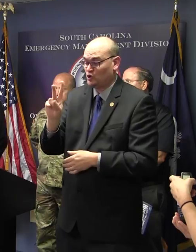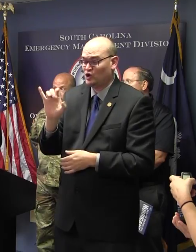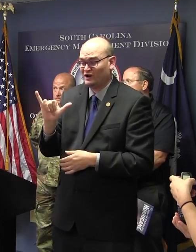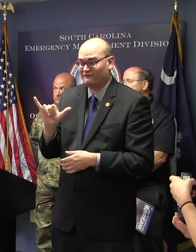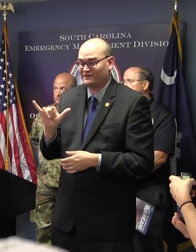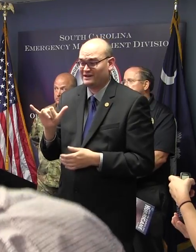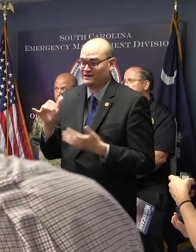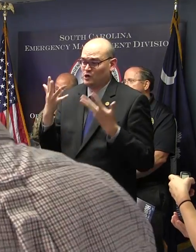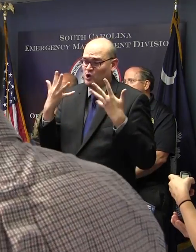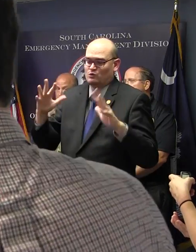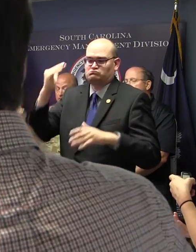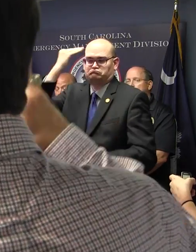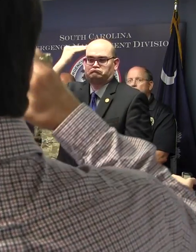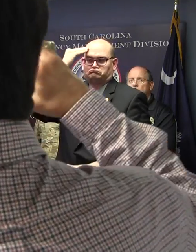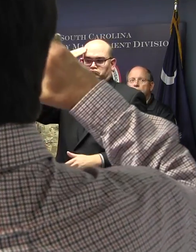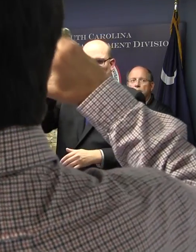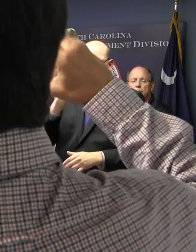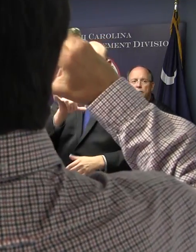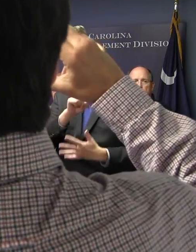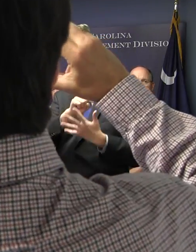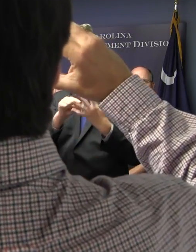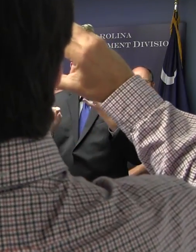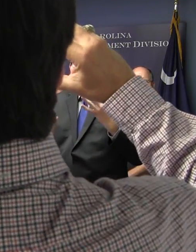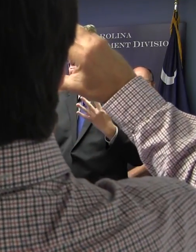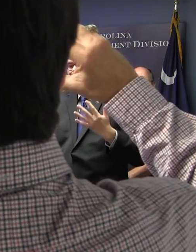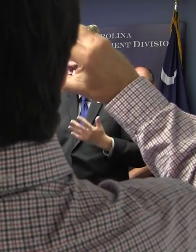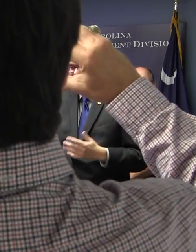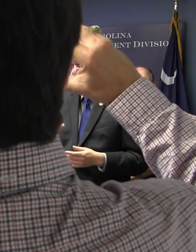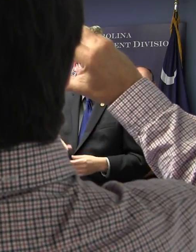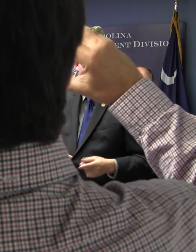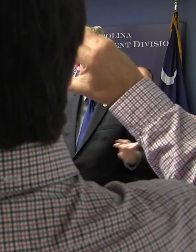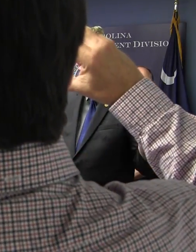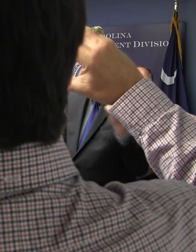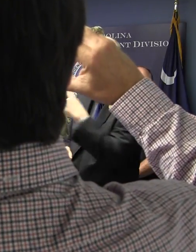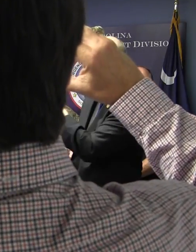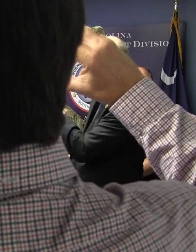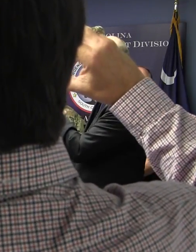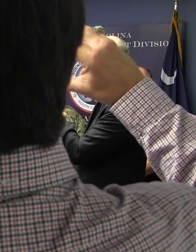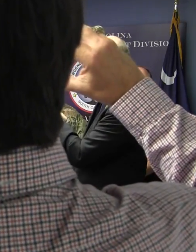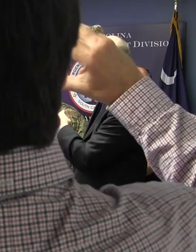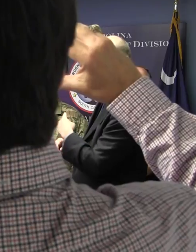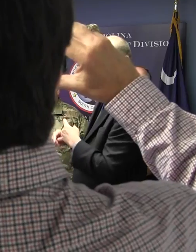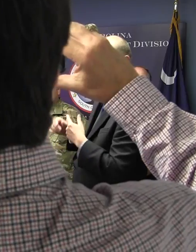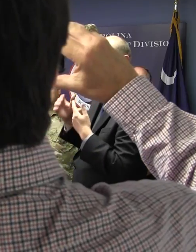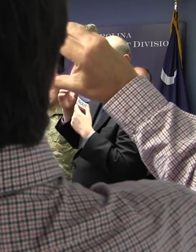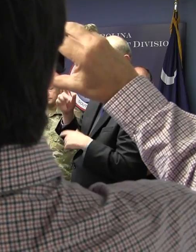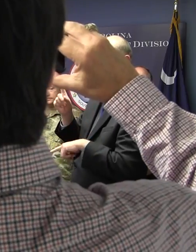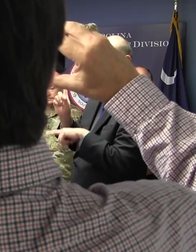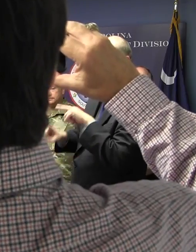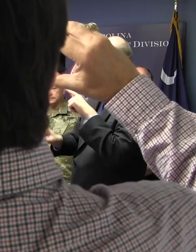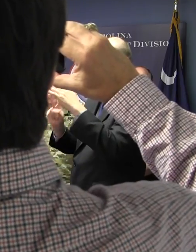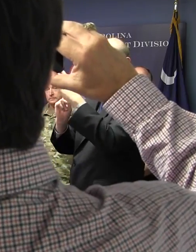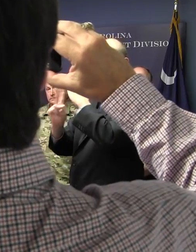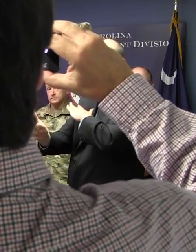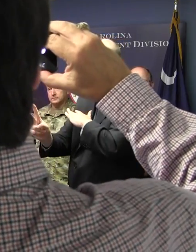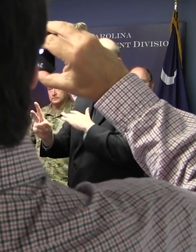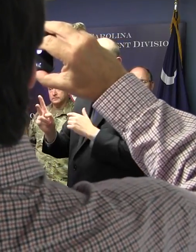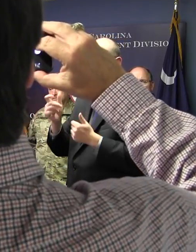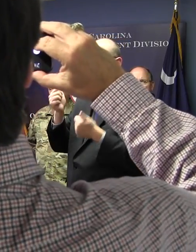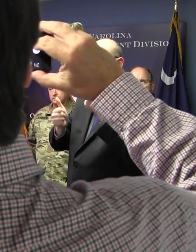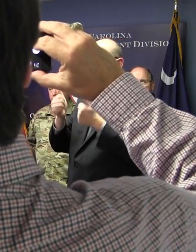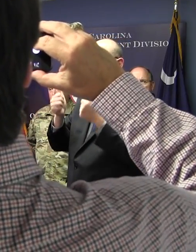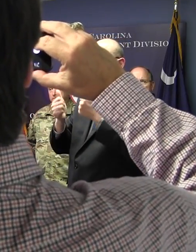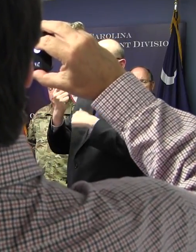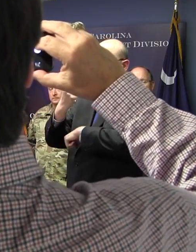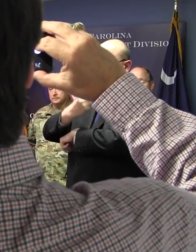alert. Governor, do you know, I know it's hard to say right now what the storm is going to do, but do you have a day in mind that you think you